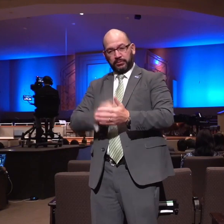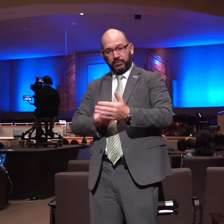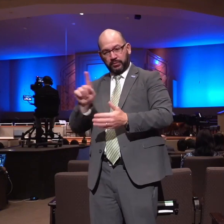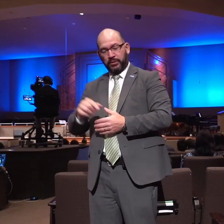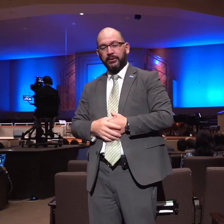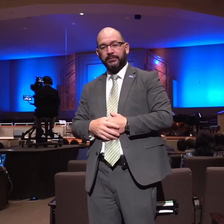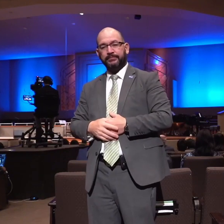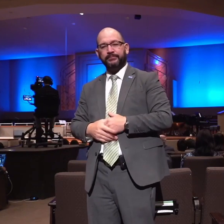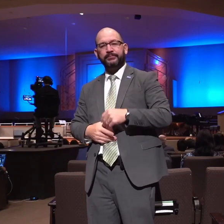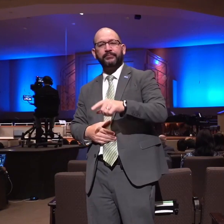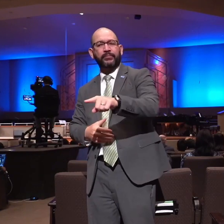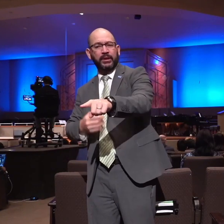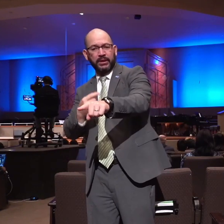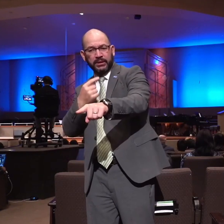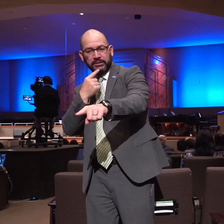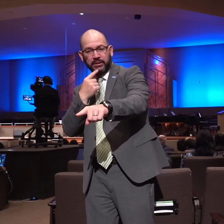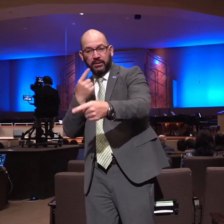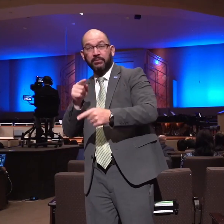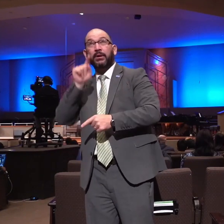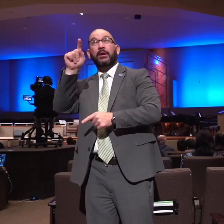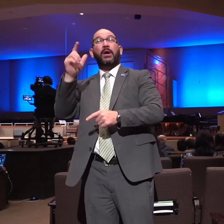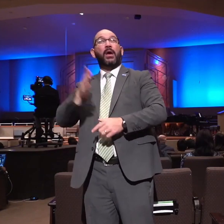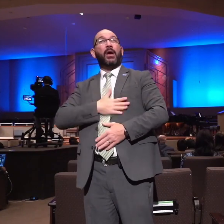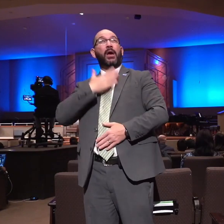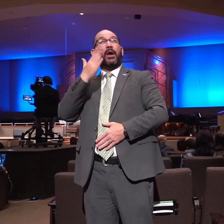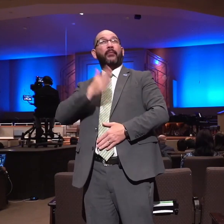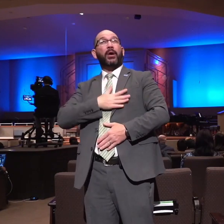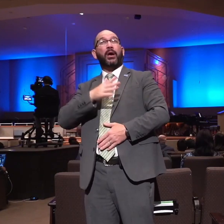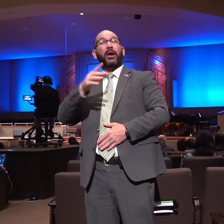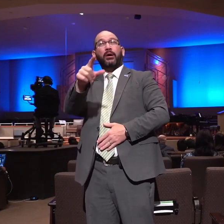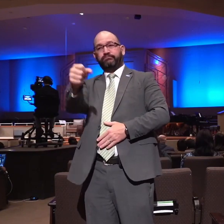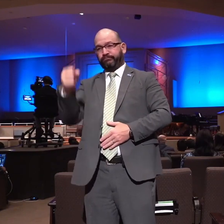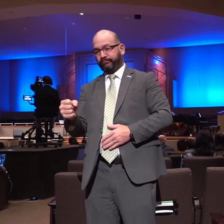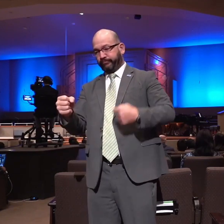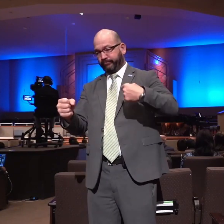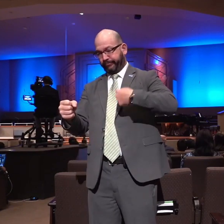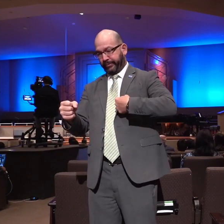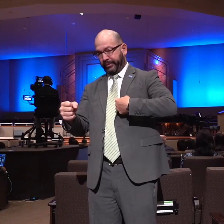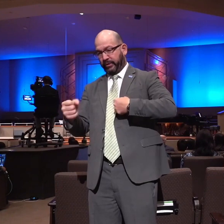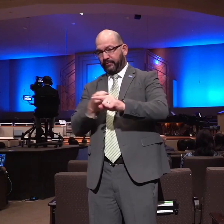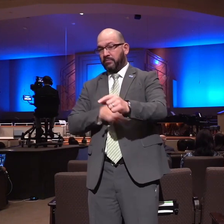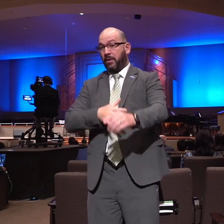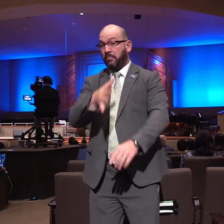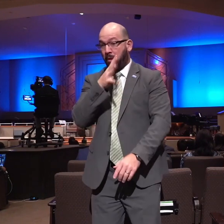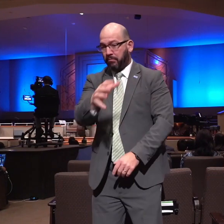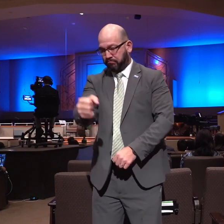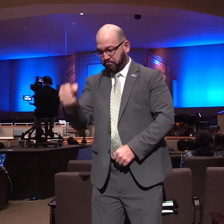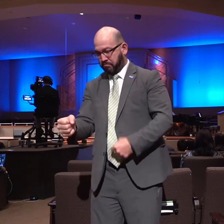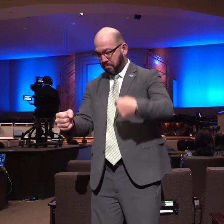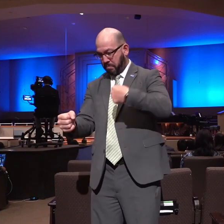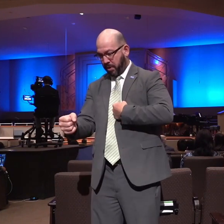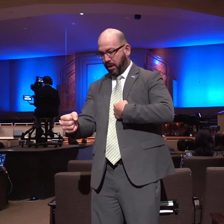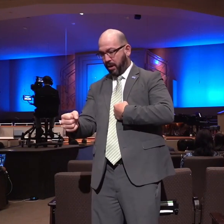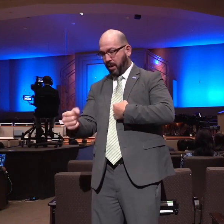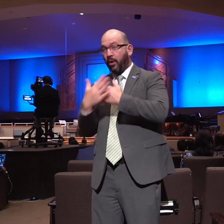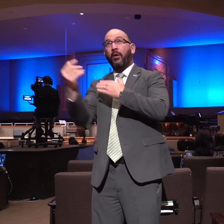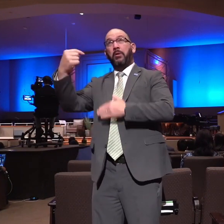15 when it pleased God who separated me from my mother's womb and called me by his